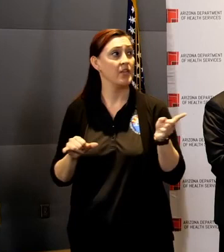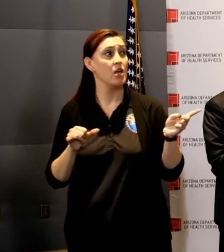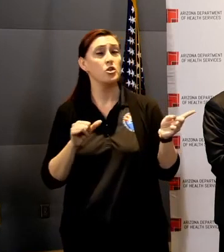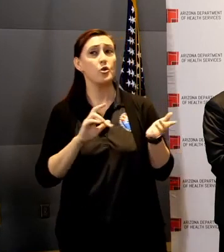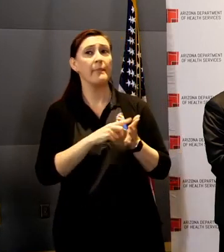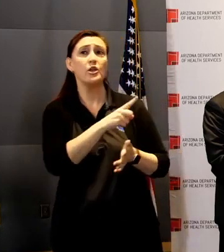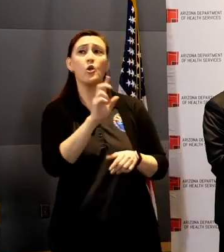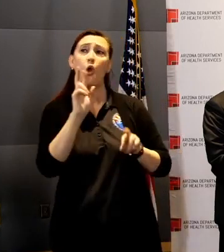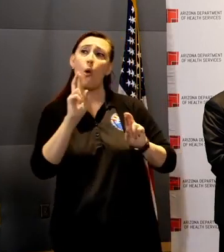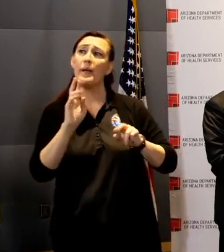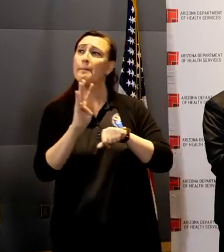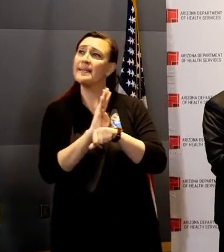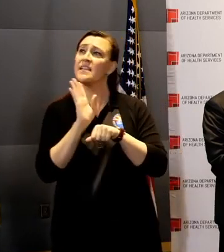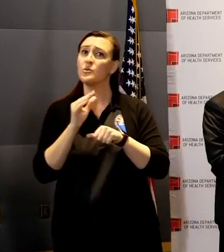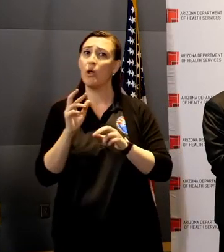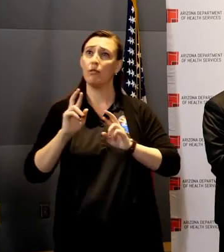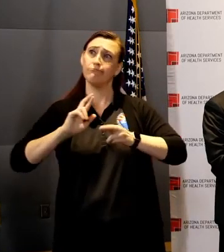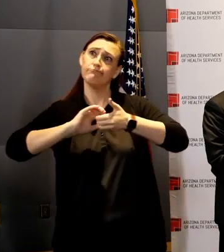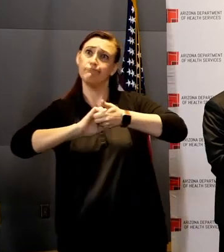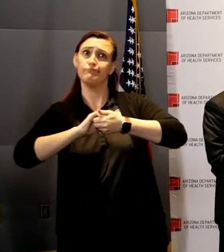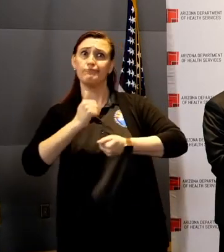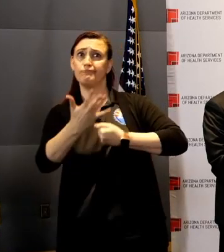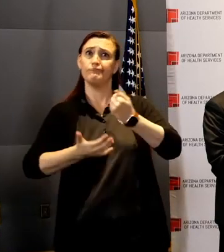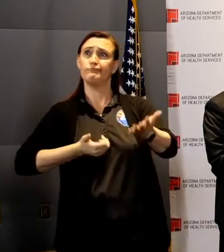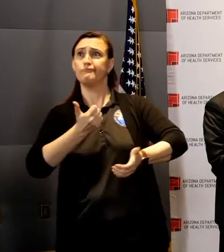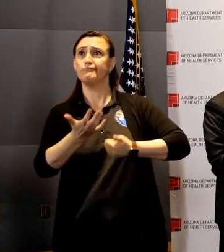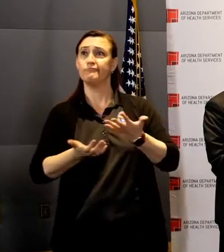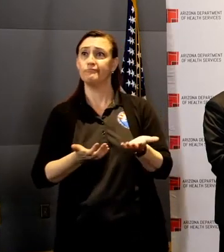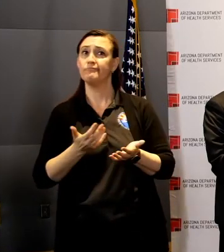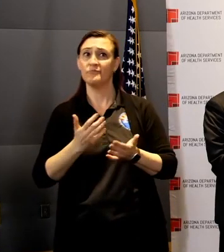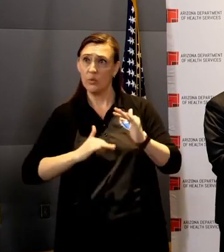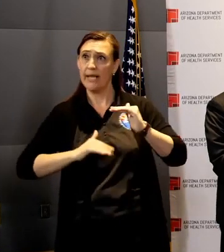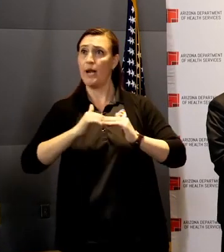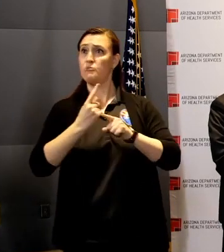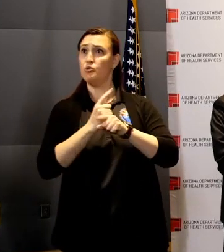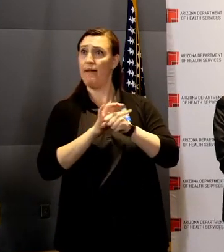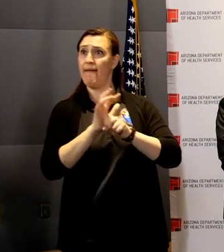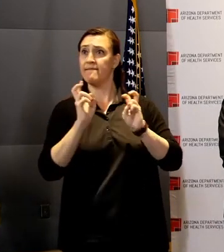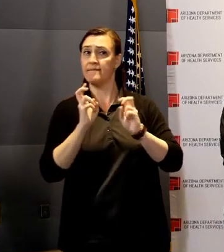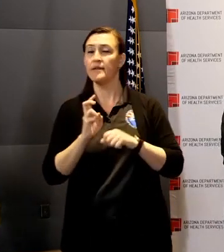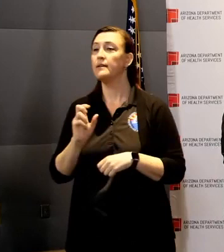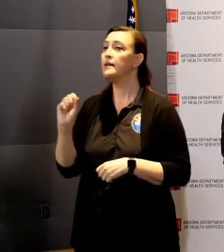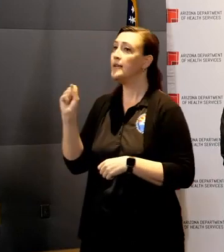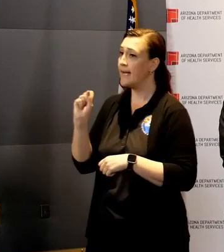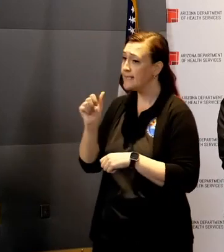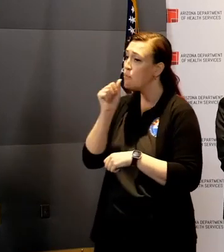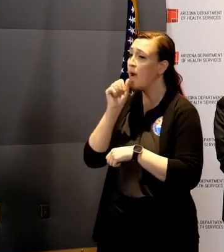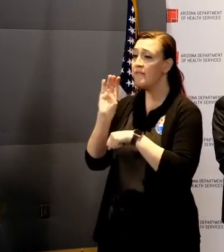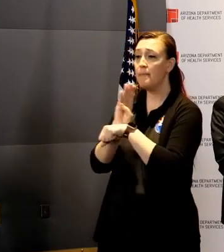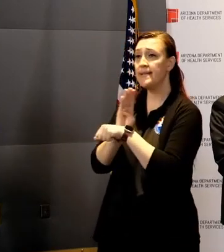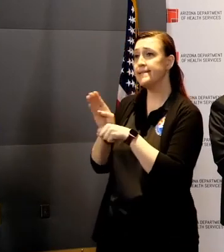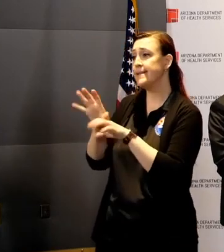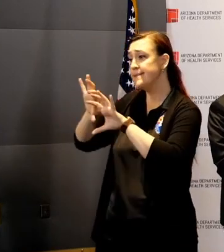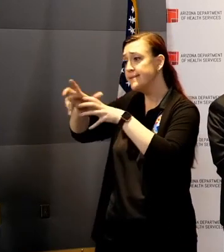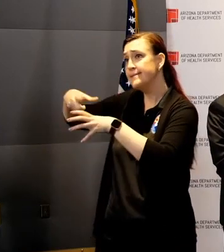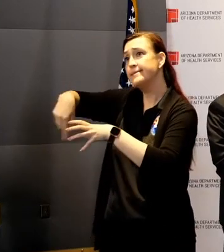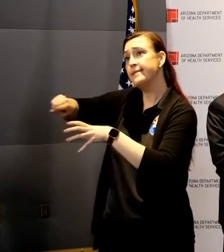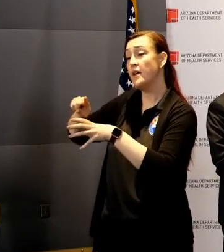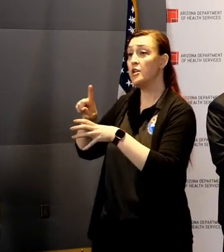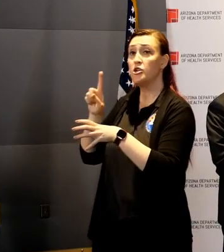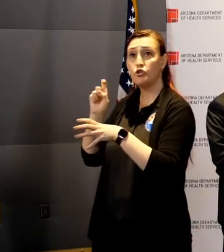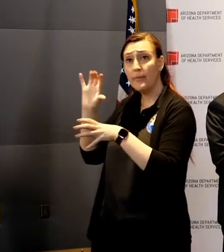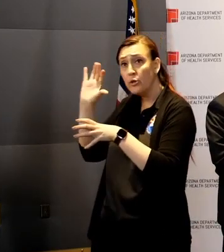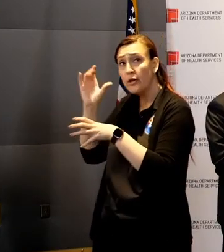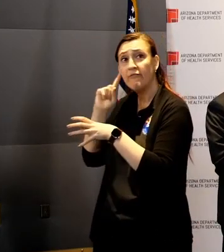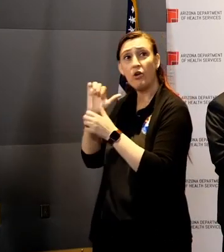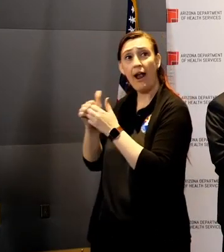and works with you to get up to the level? Yes. Yes. So the private sector should also be looking for avenues and how